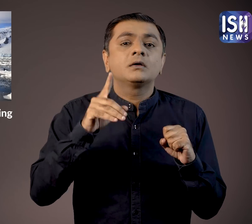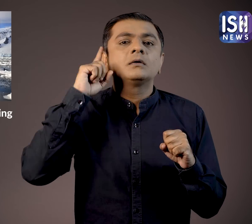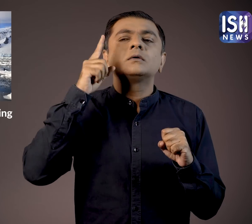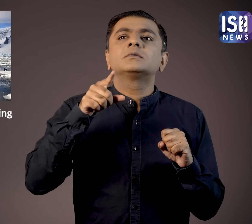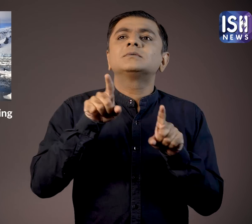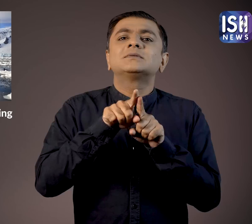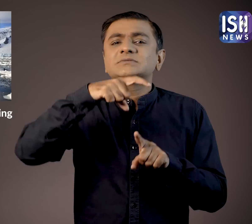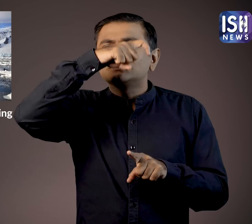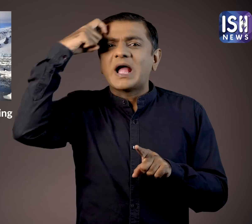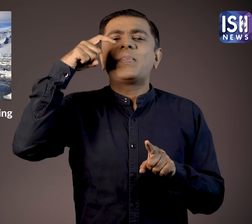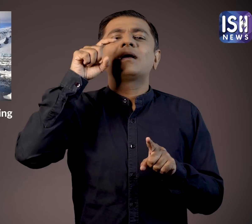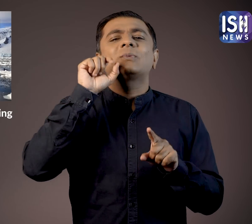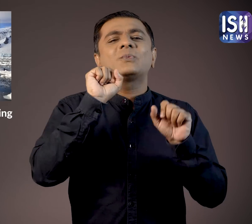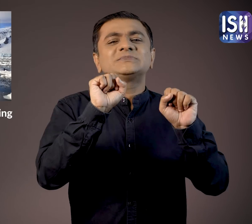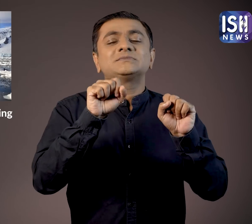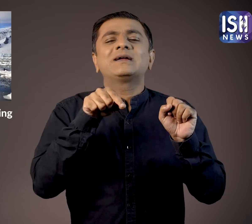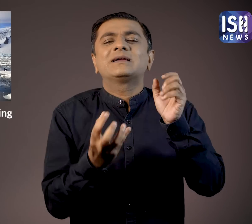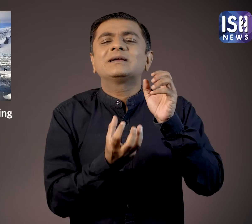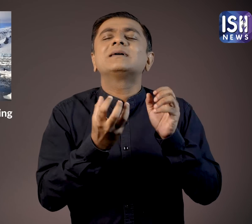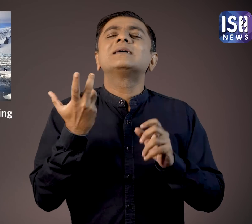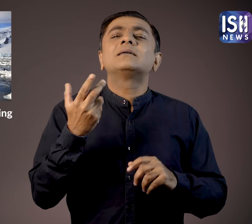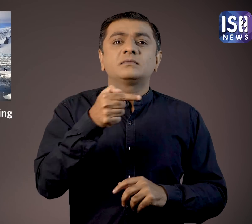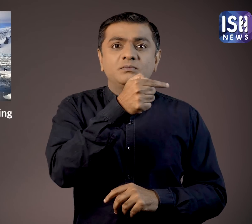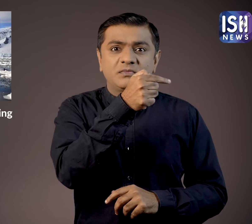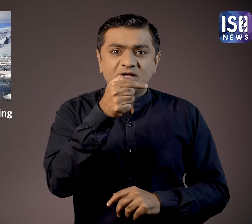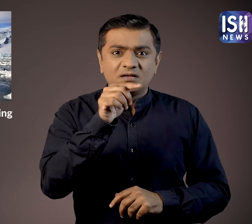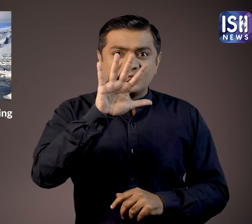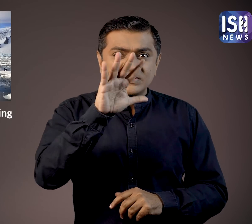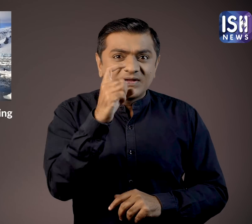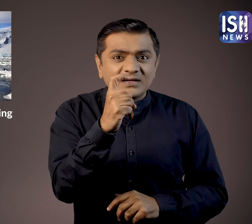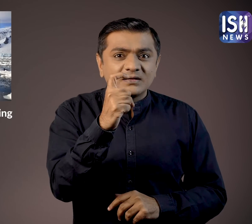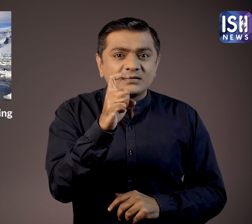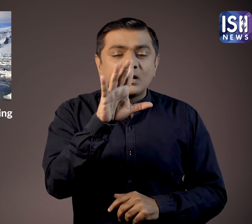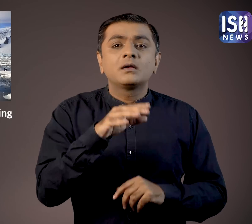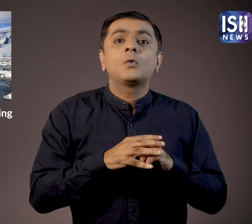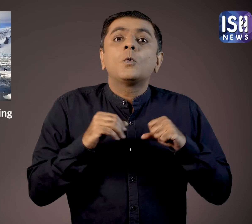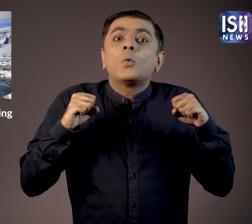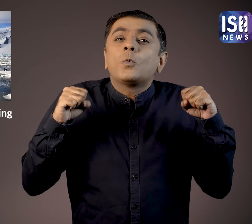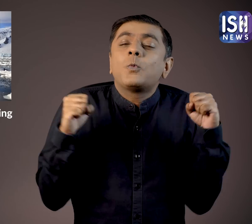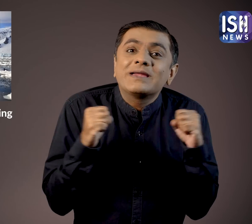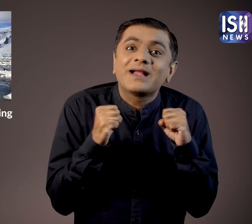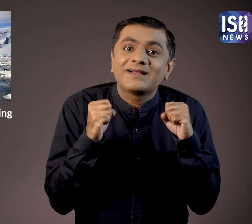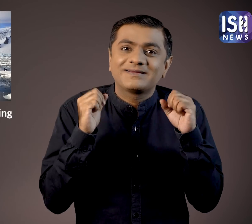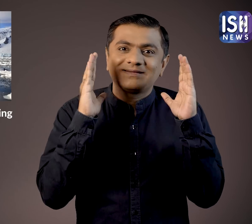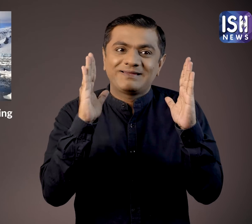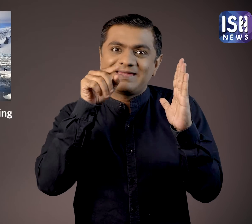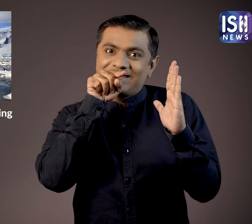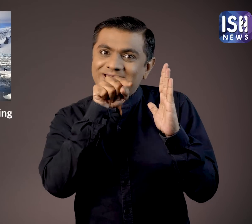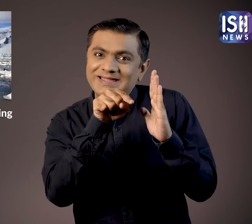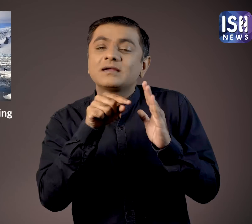During summers, the temperature is around –57 degrees Celsius and in winters, the temperature drops to